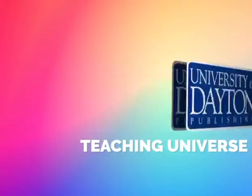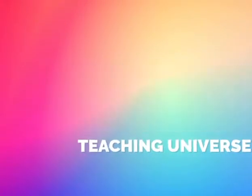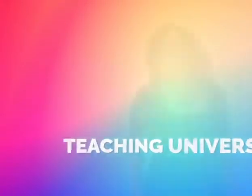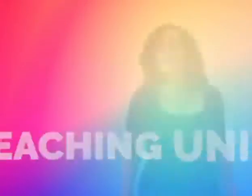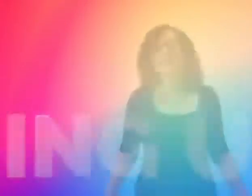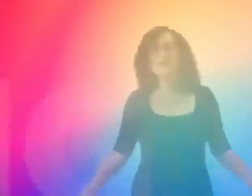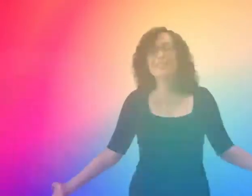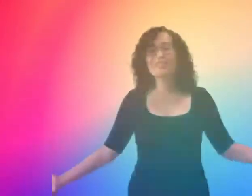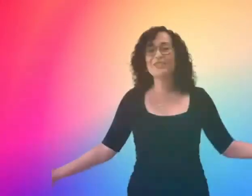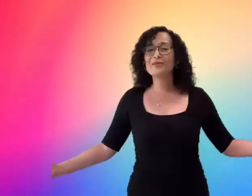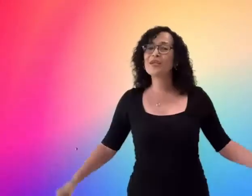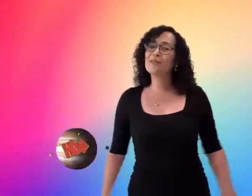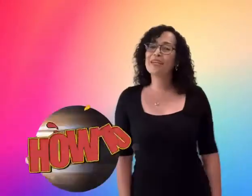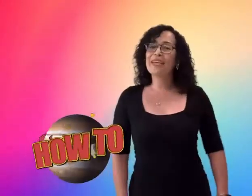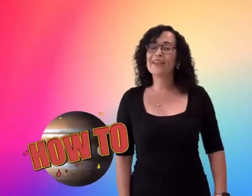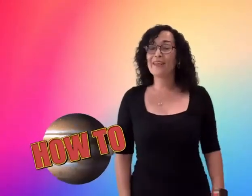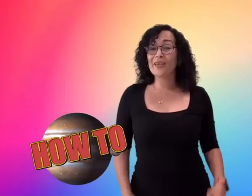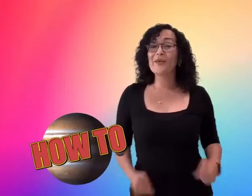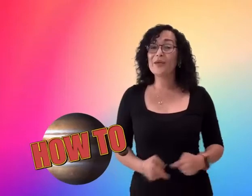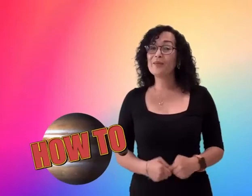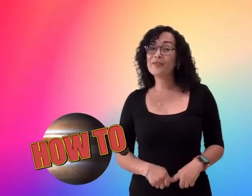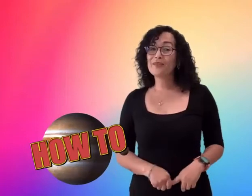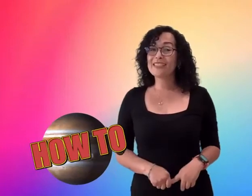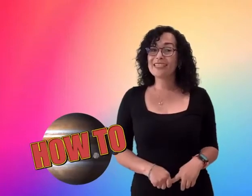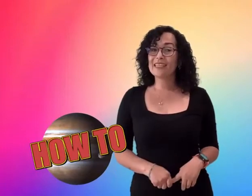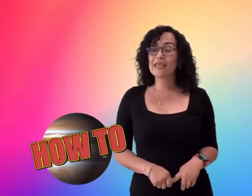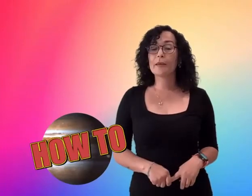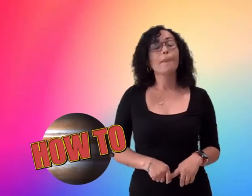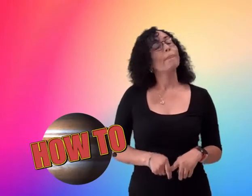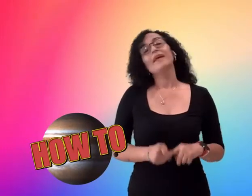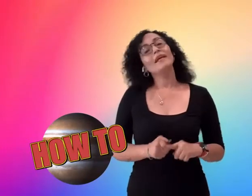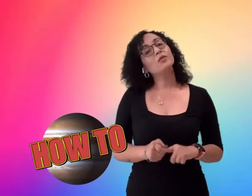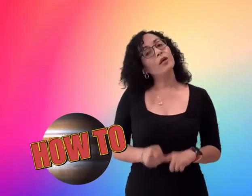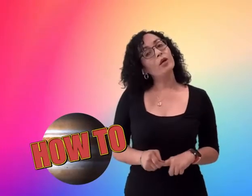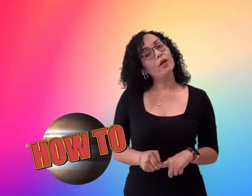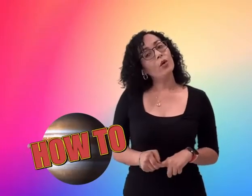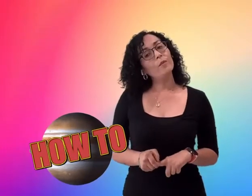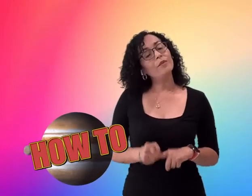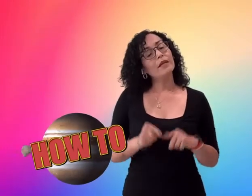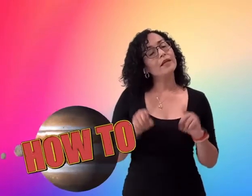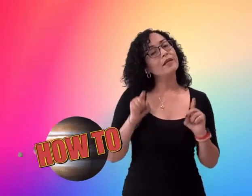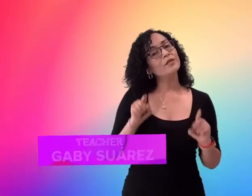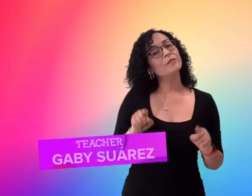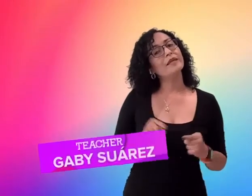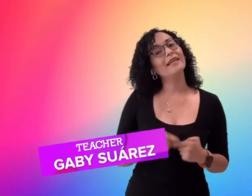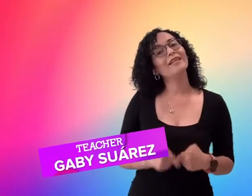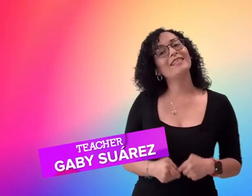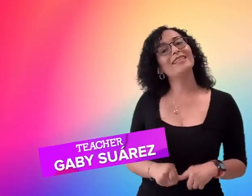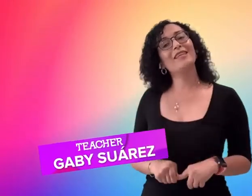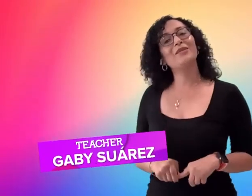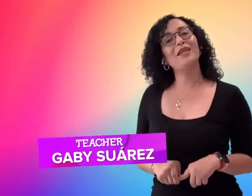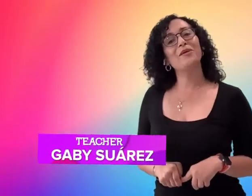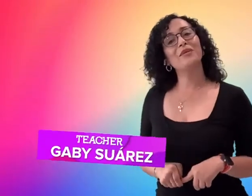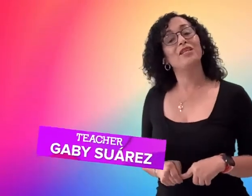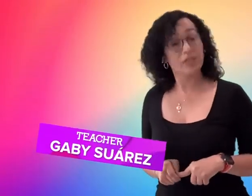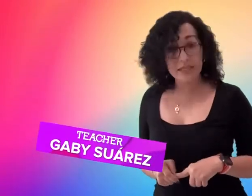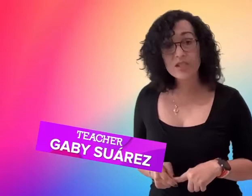hello teachers welcome again thank you very much for attending as we all know learning to speak english as a second language it is